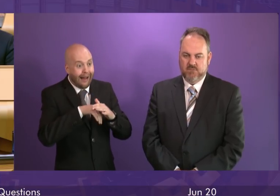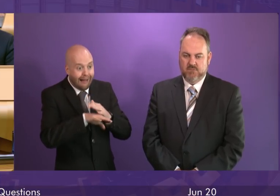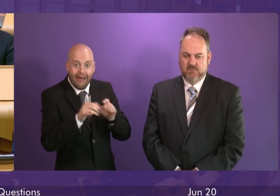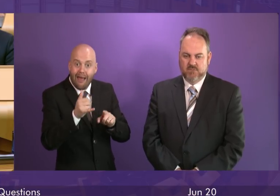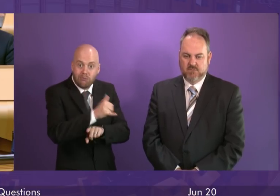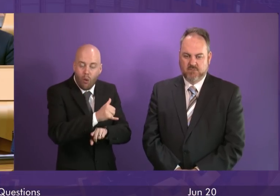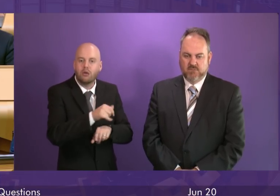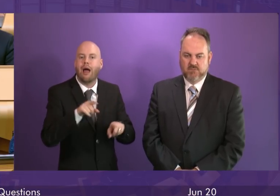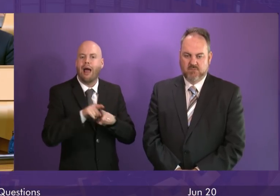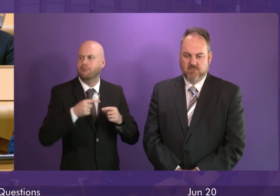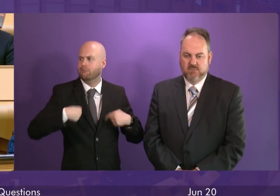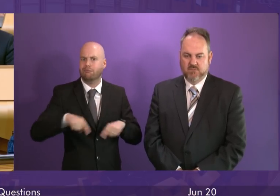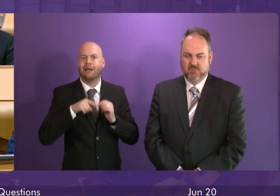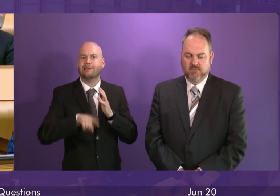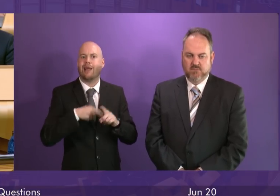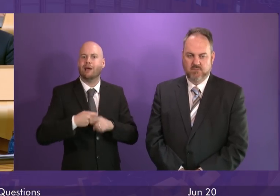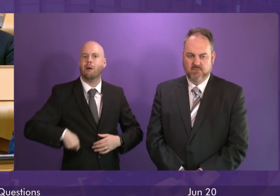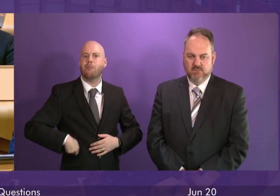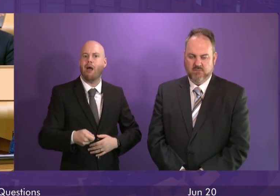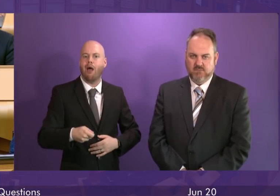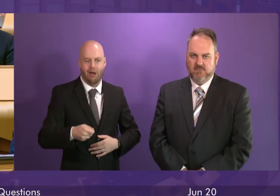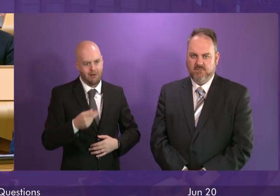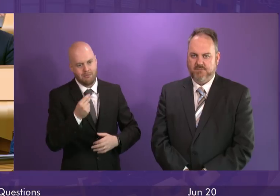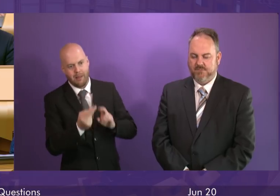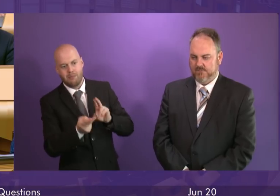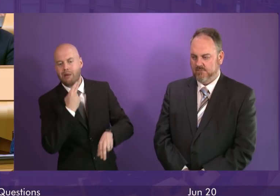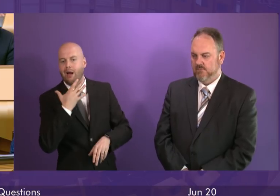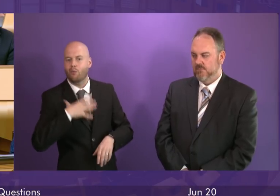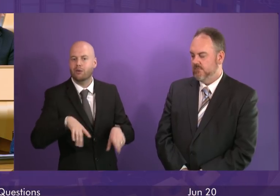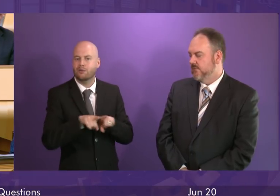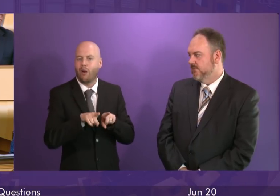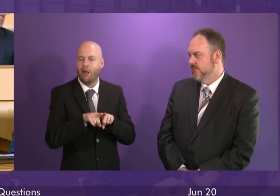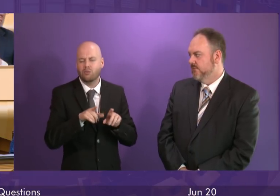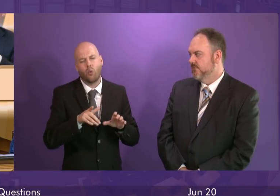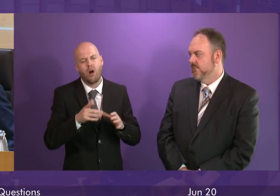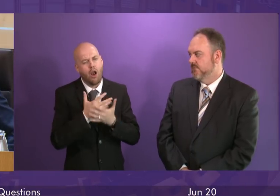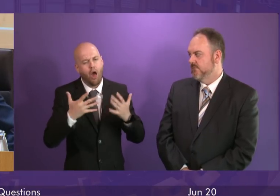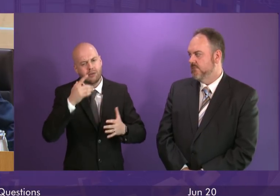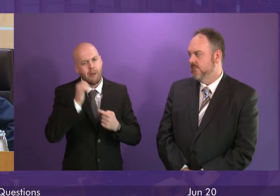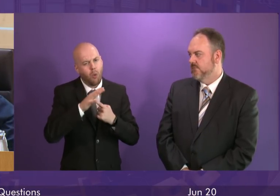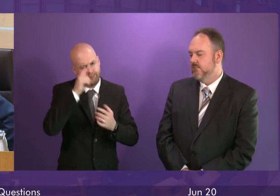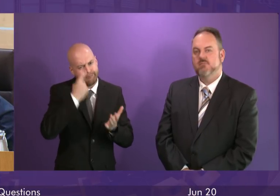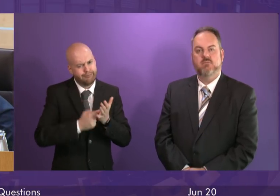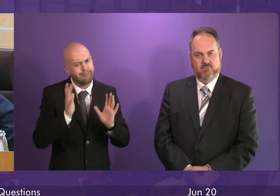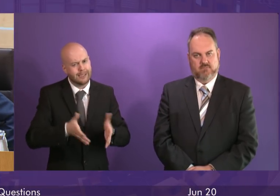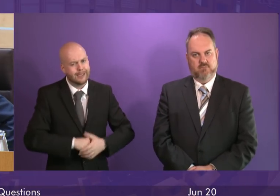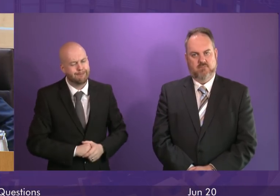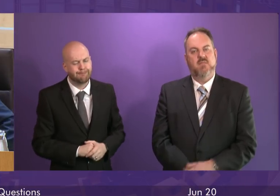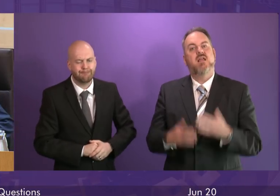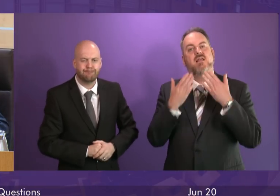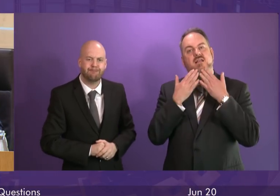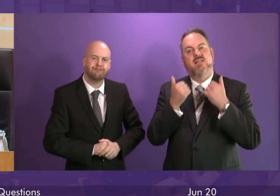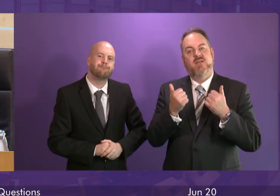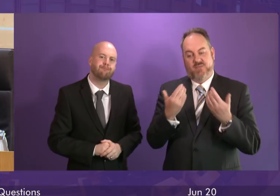taxpayer will all be factors that have to be taken into account before any future decisions are taken. Thank you very much and that